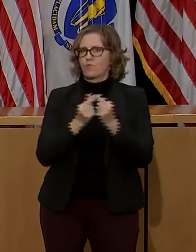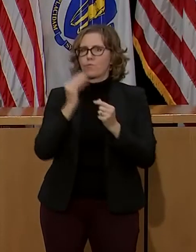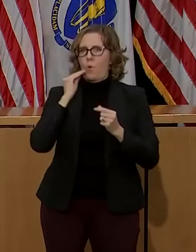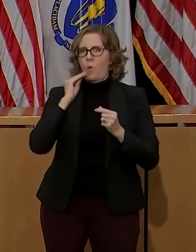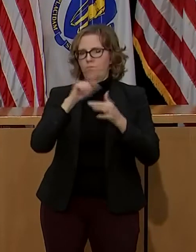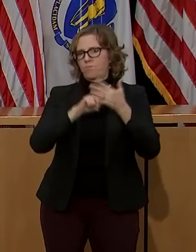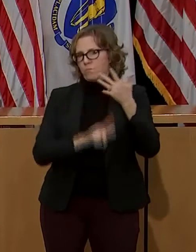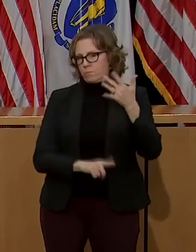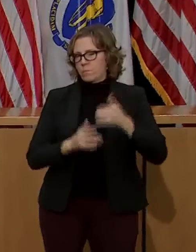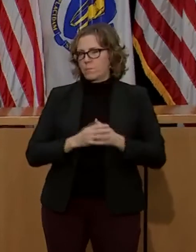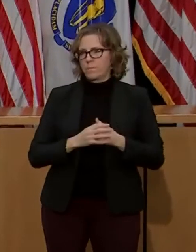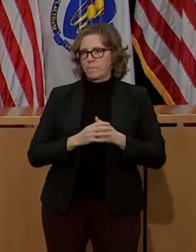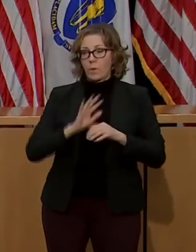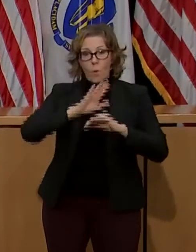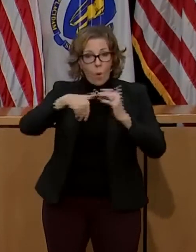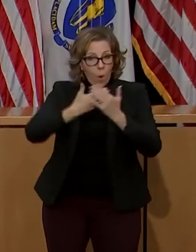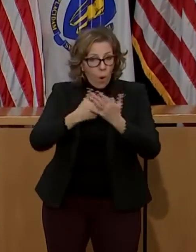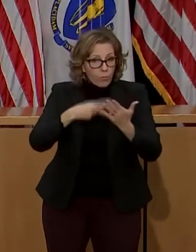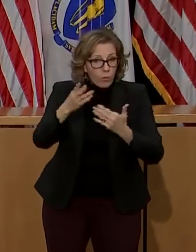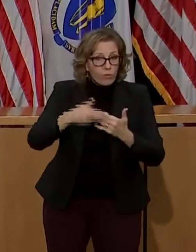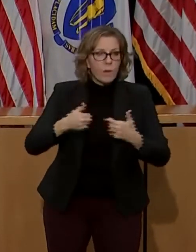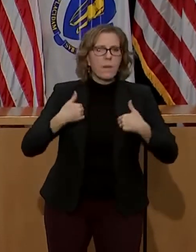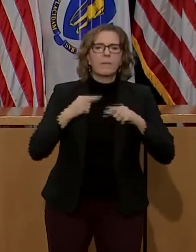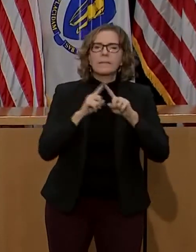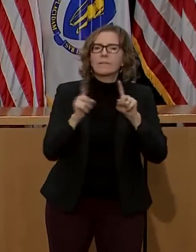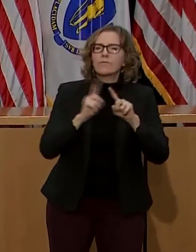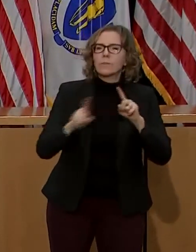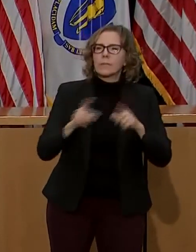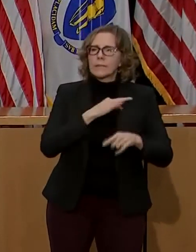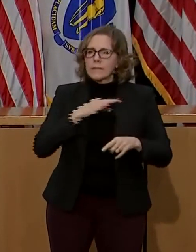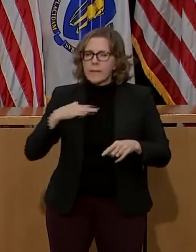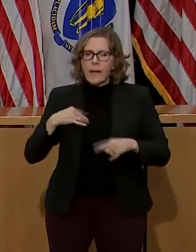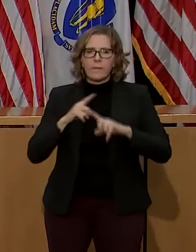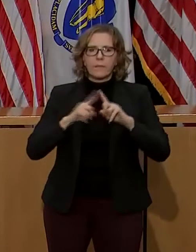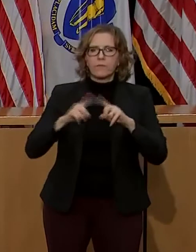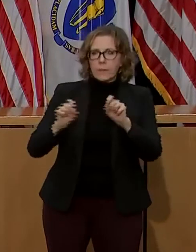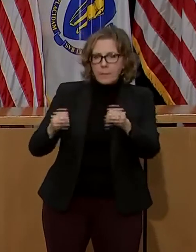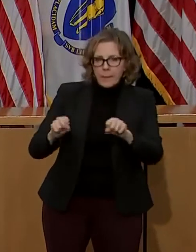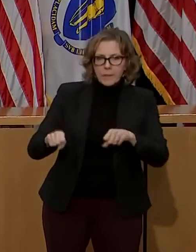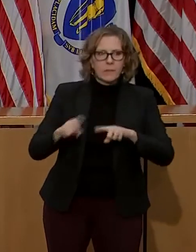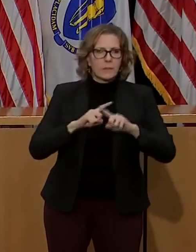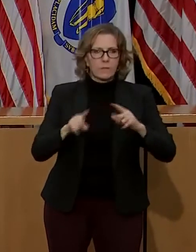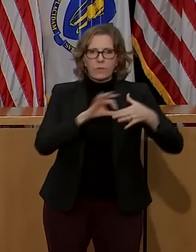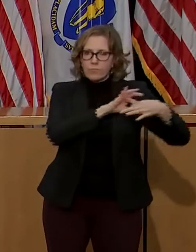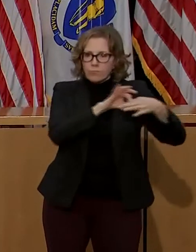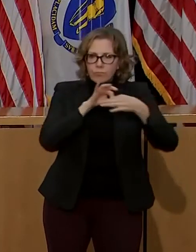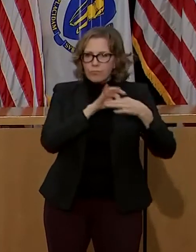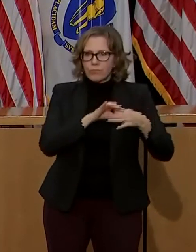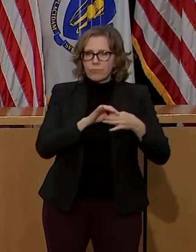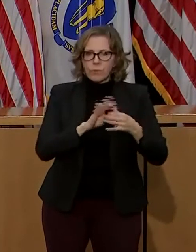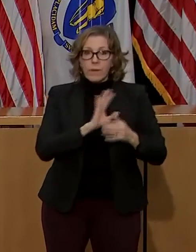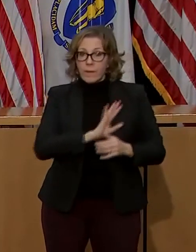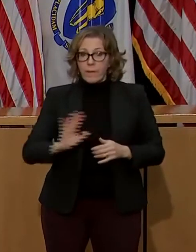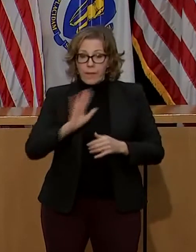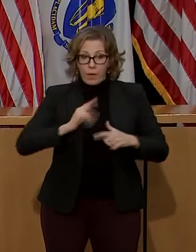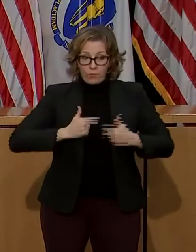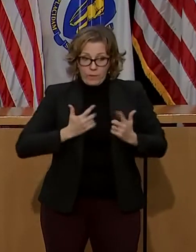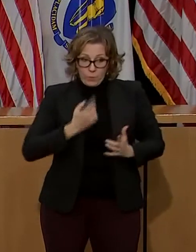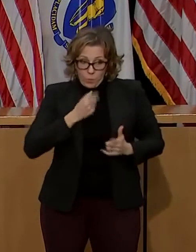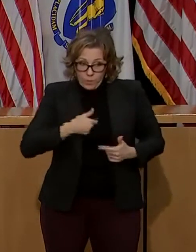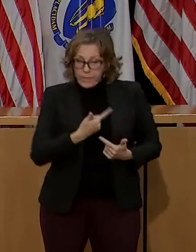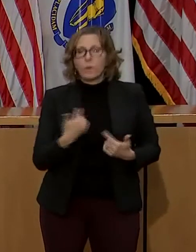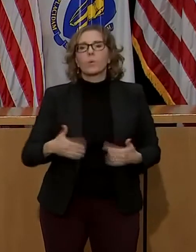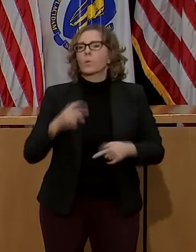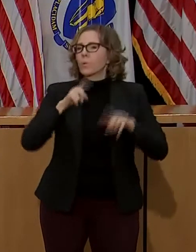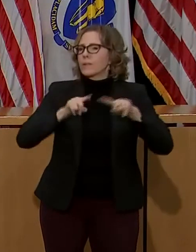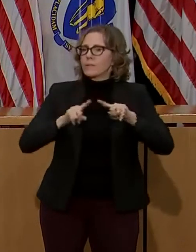These programs have different clinical capacity, partnerships, and serve residents with different needs, requiring the employment of a range of